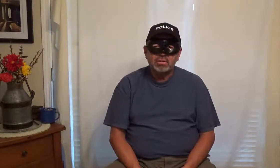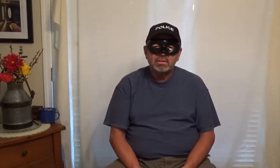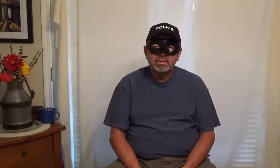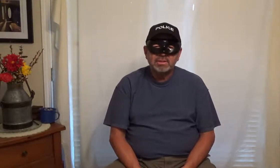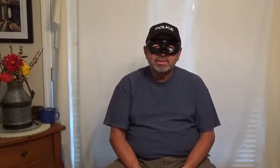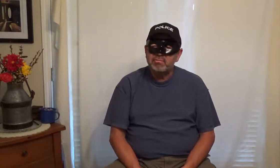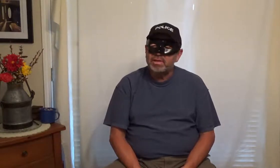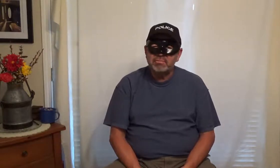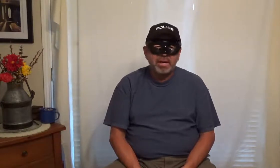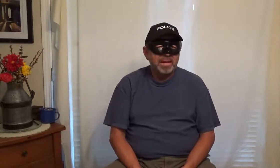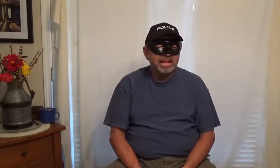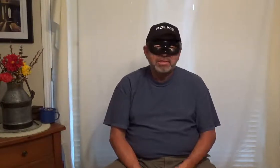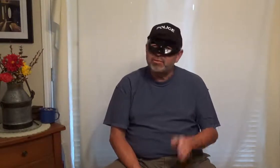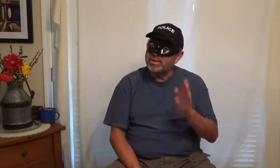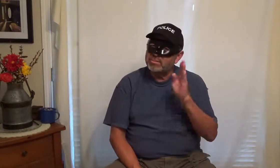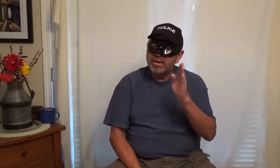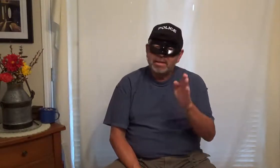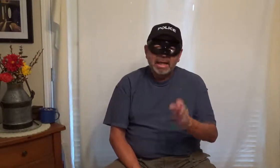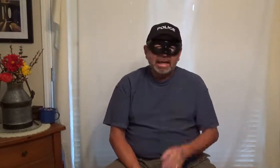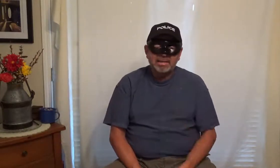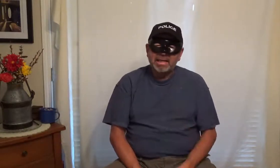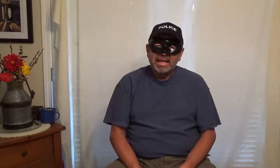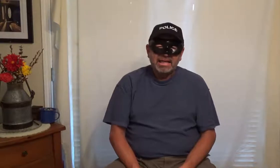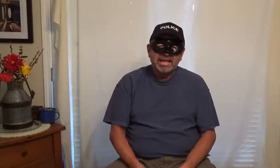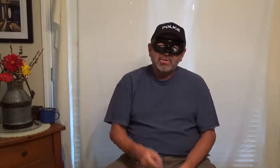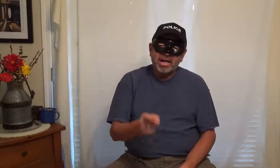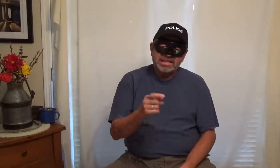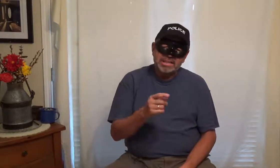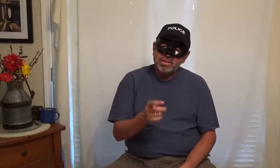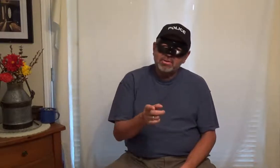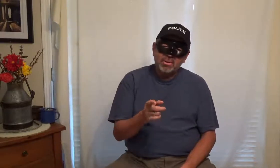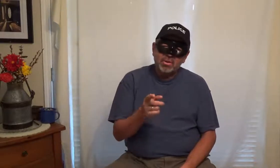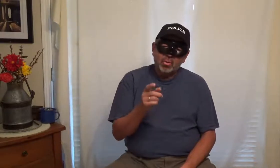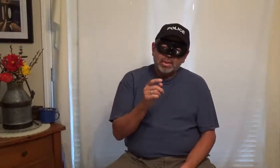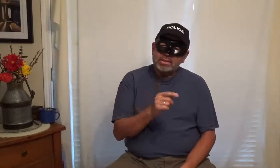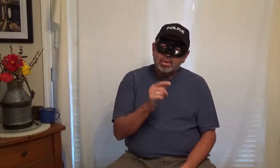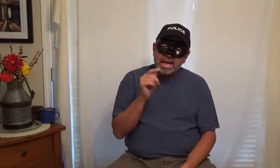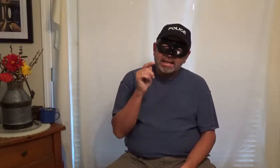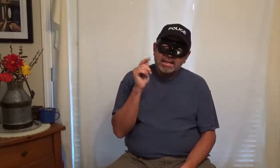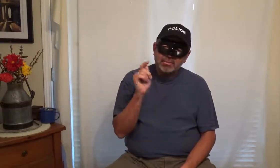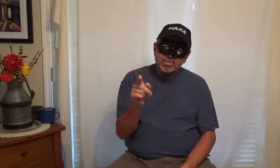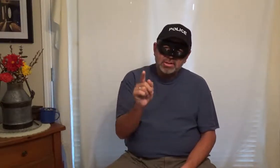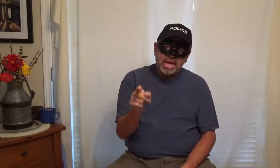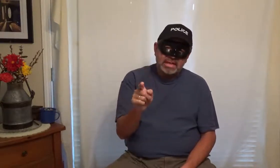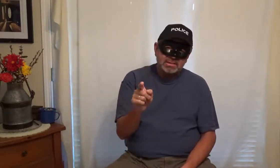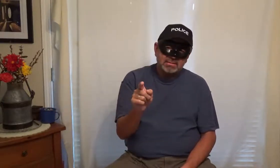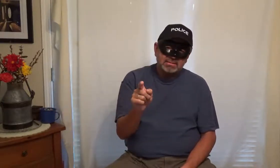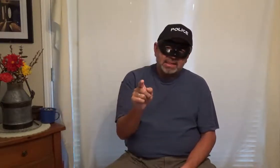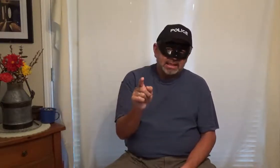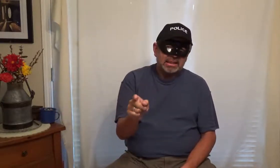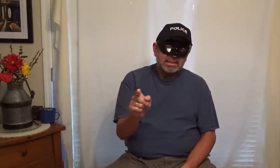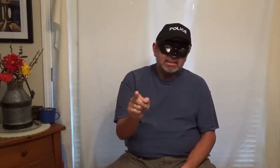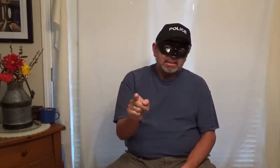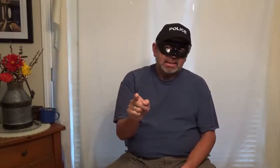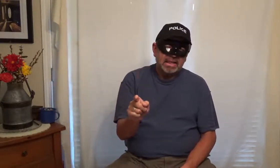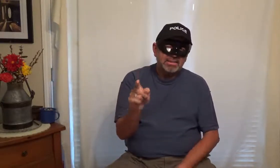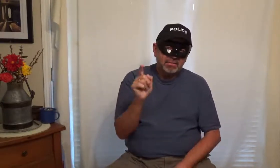it just freaked him out man it just freaked him out and later on he said you know when I lit up those guys the headlights and I saw